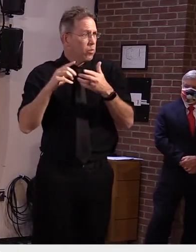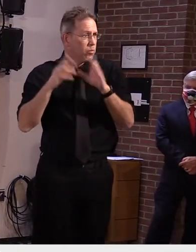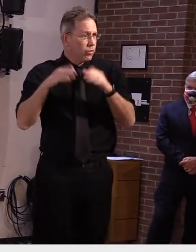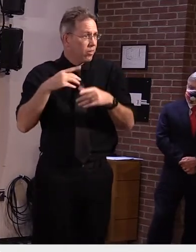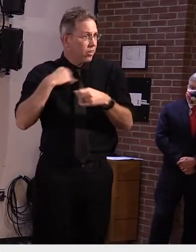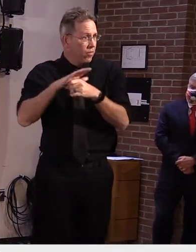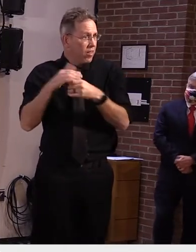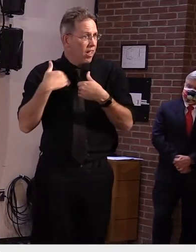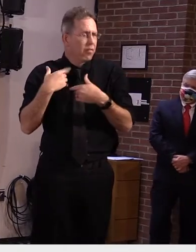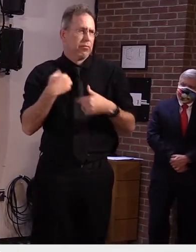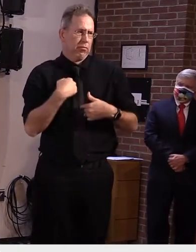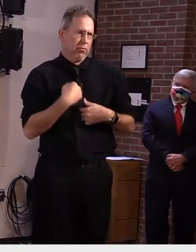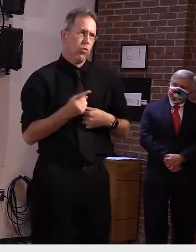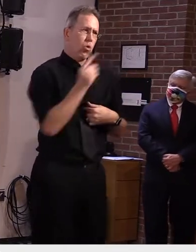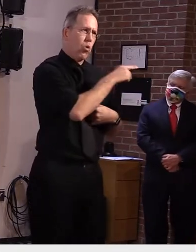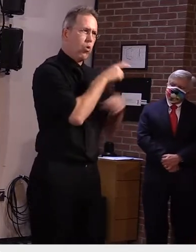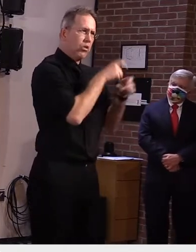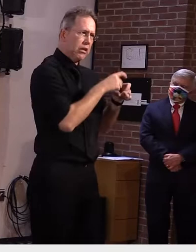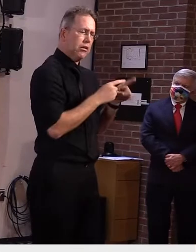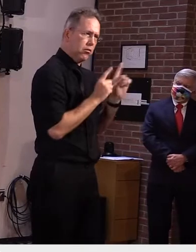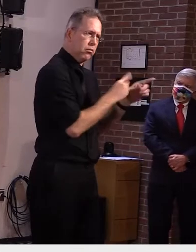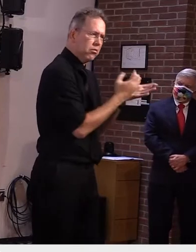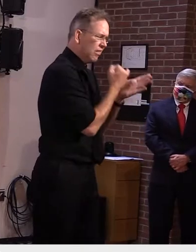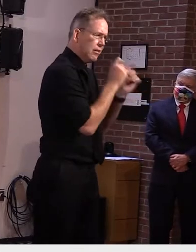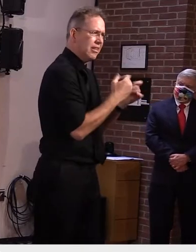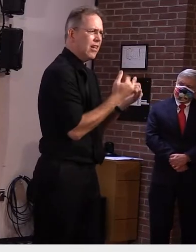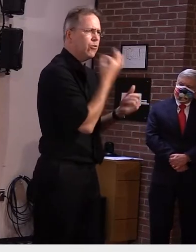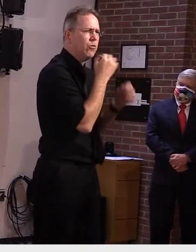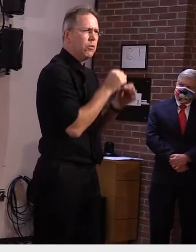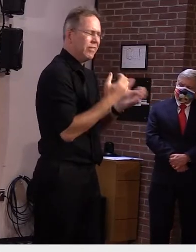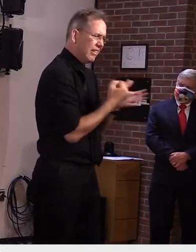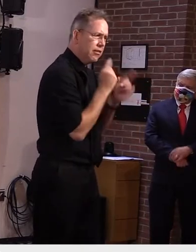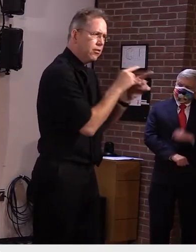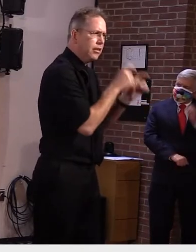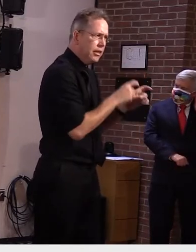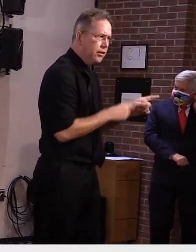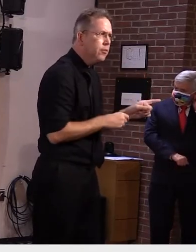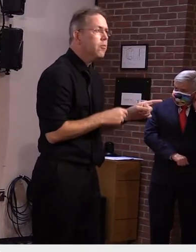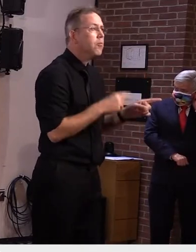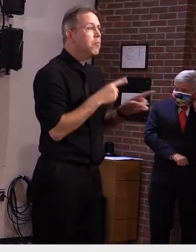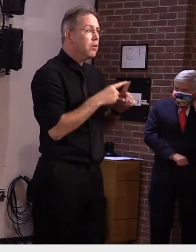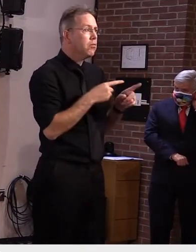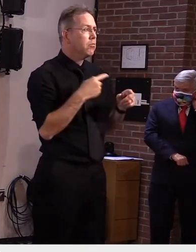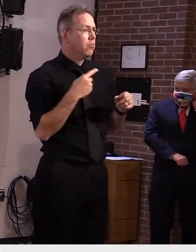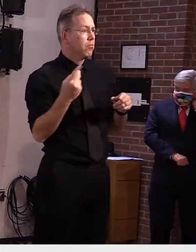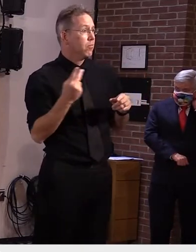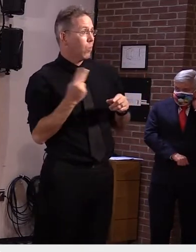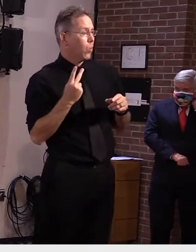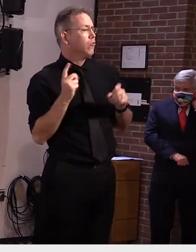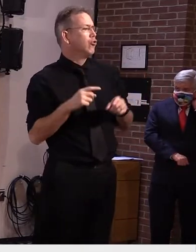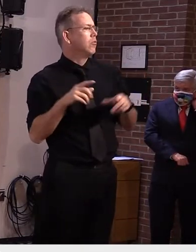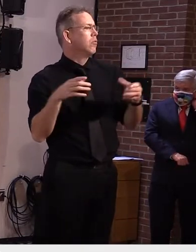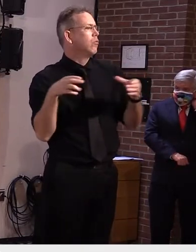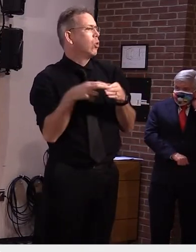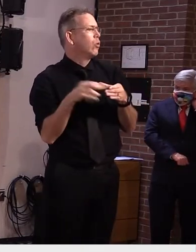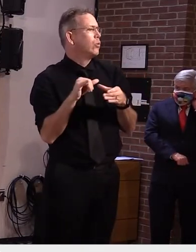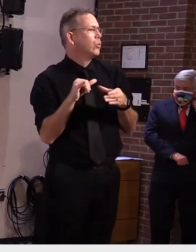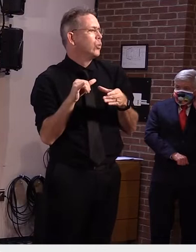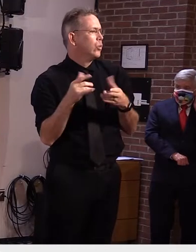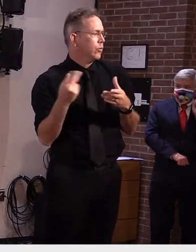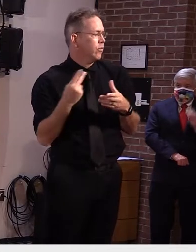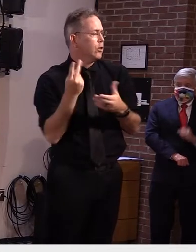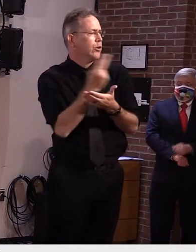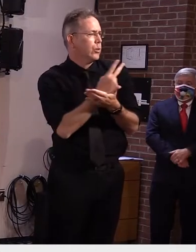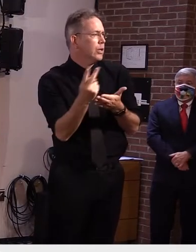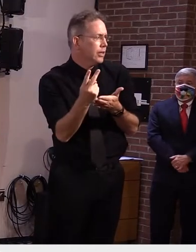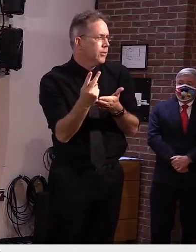detectable um and to uh quarantine for 14 days after their last